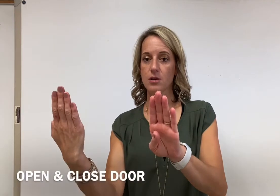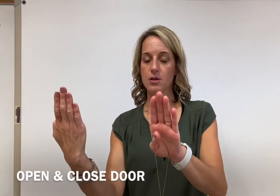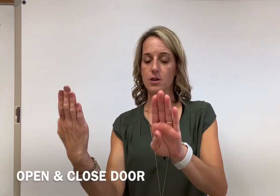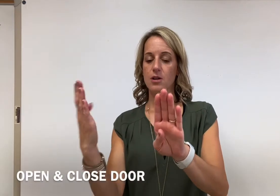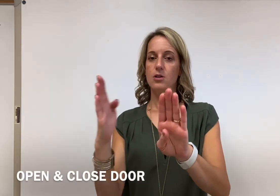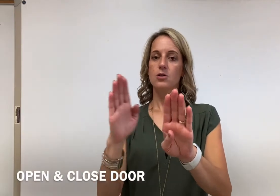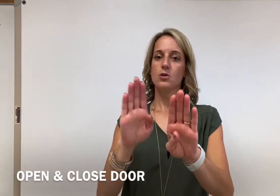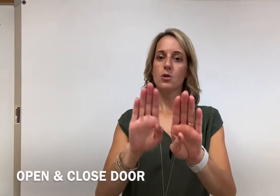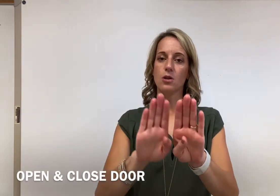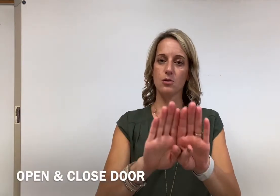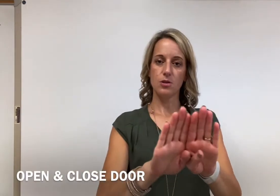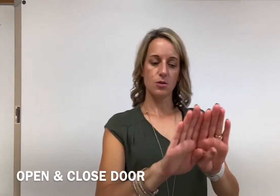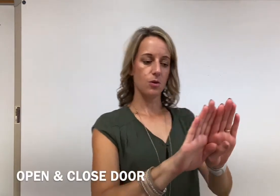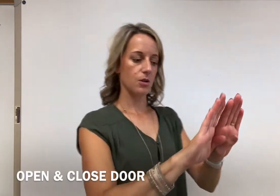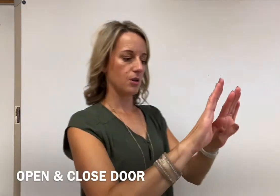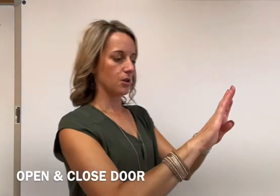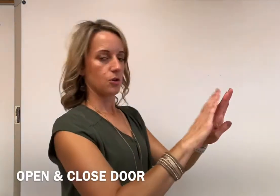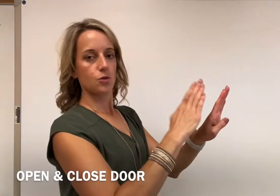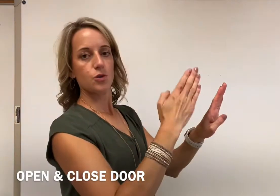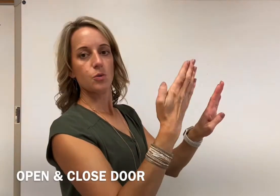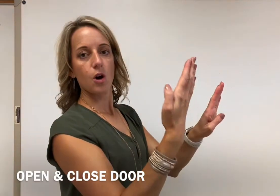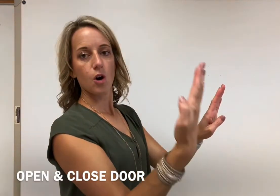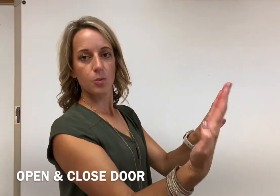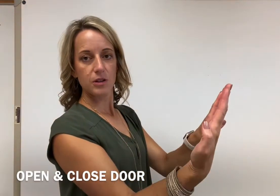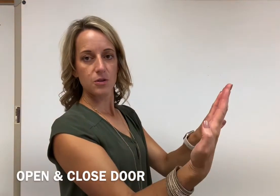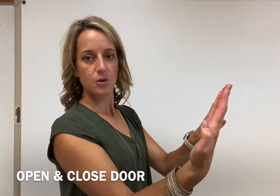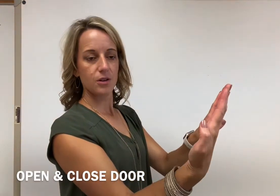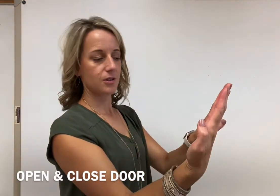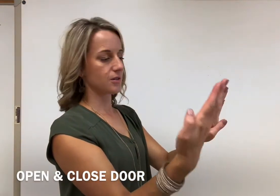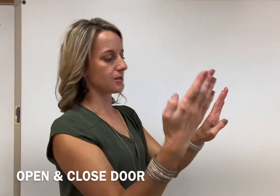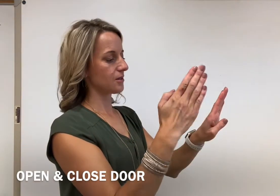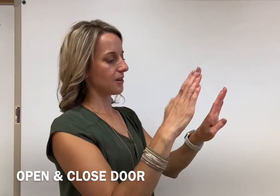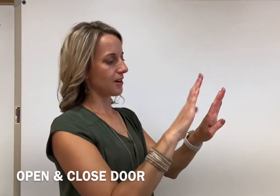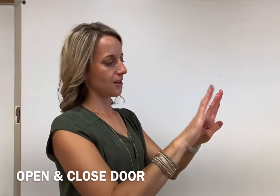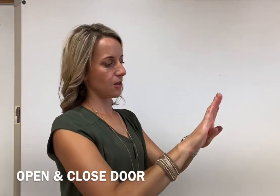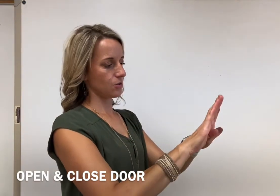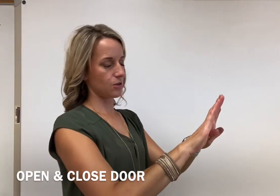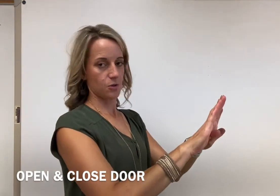to close the door. To open the door, and close the door.